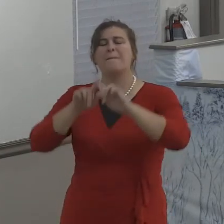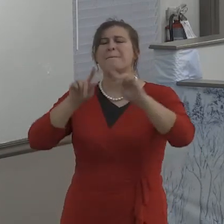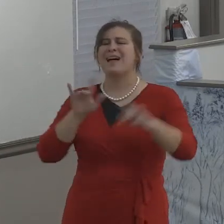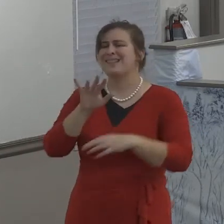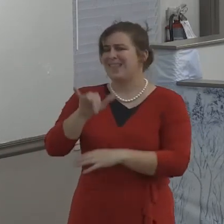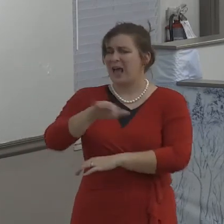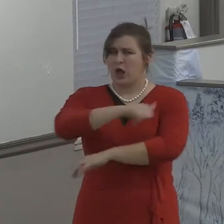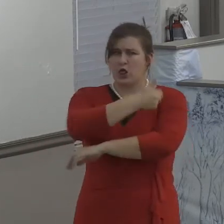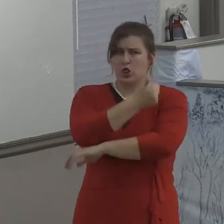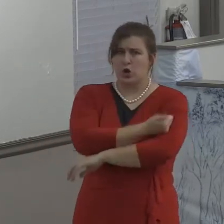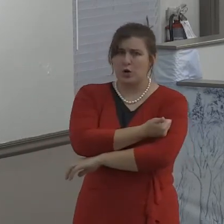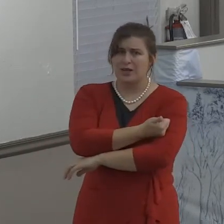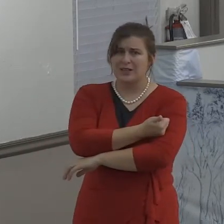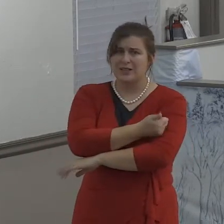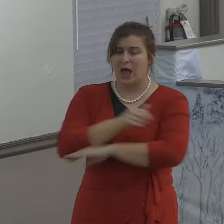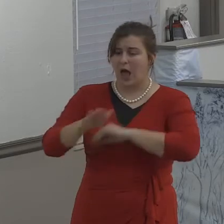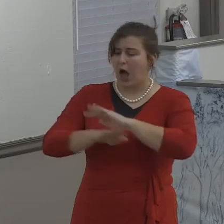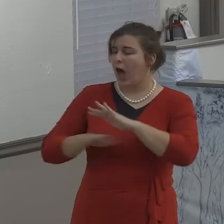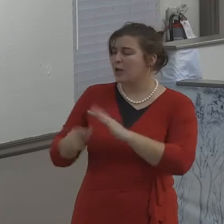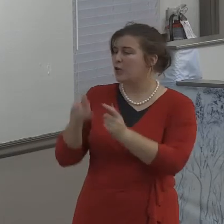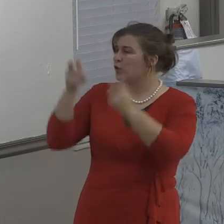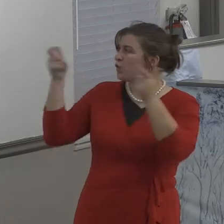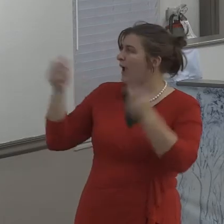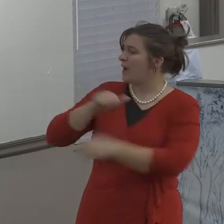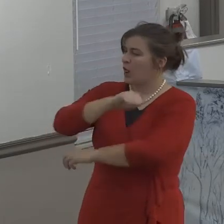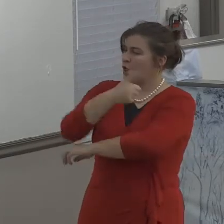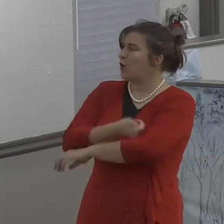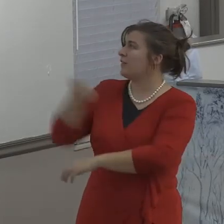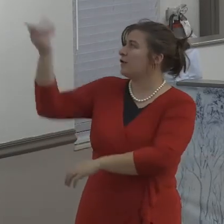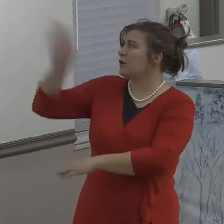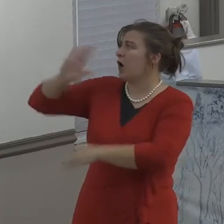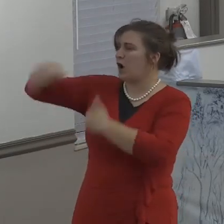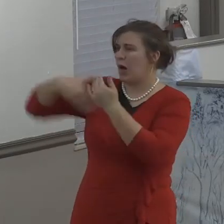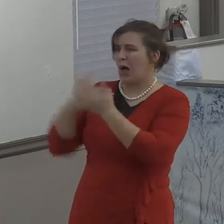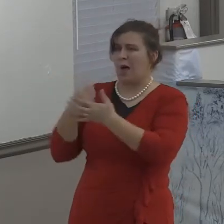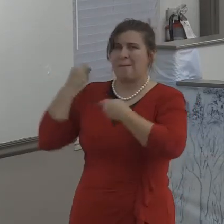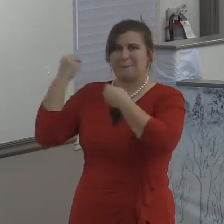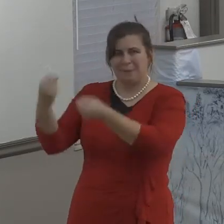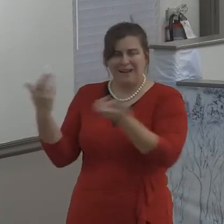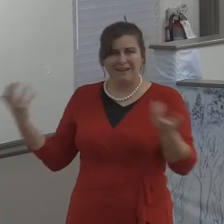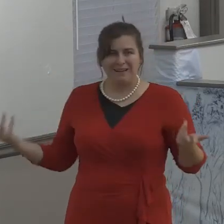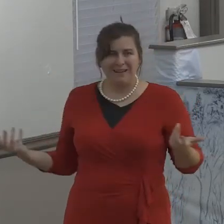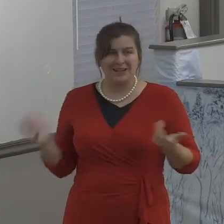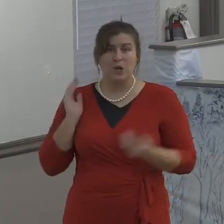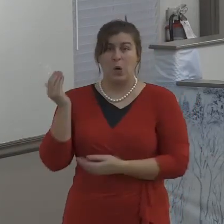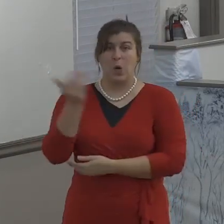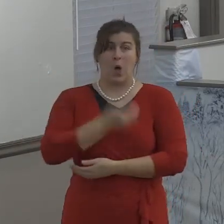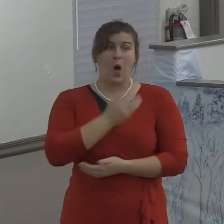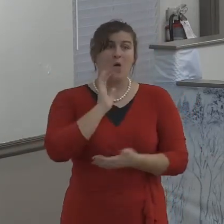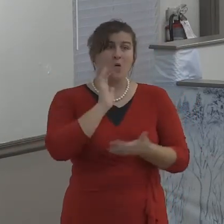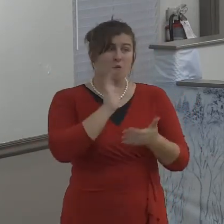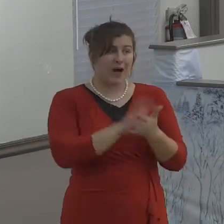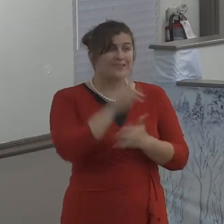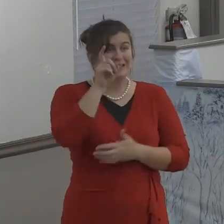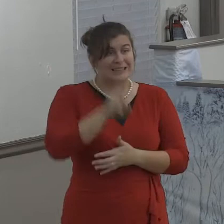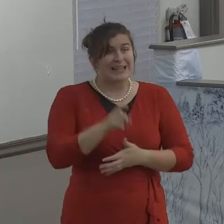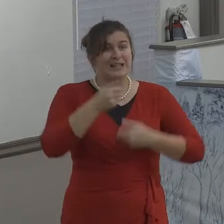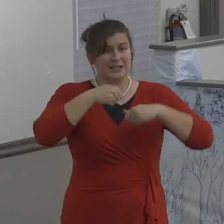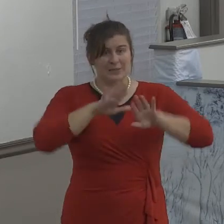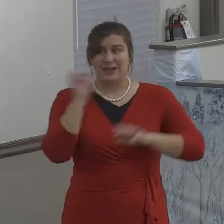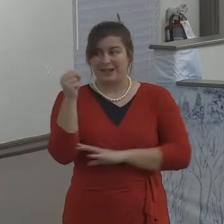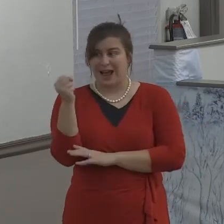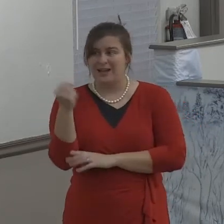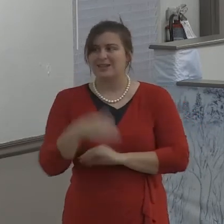But husbands are to love their wives as Christ loved the church and gave himself for it. And verse